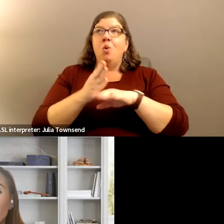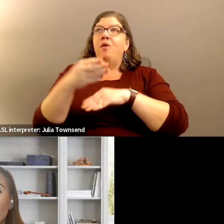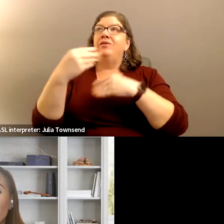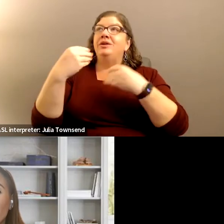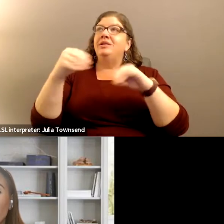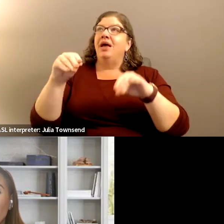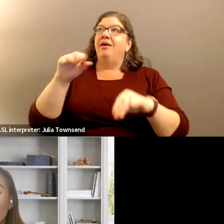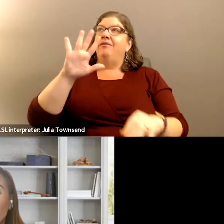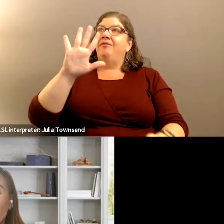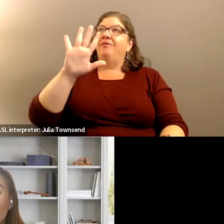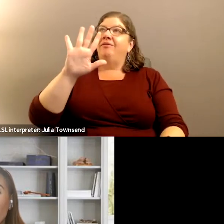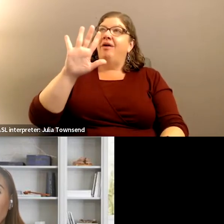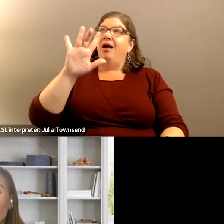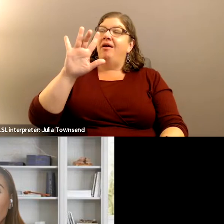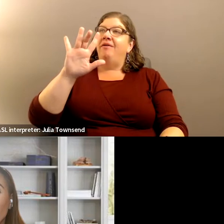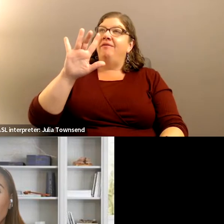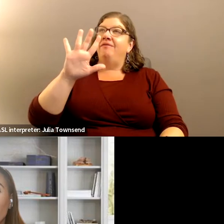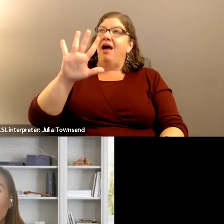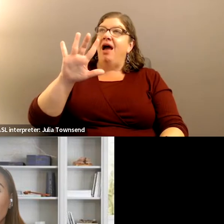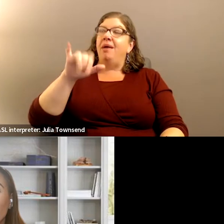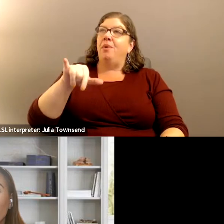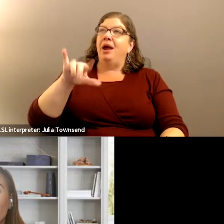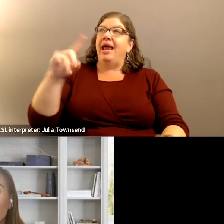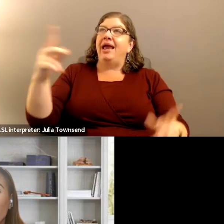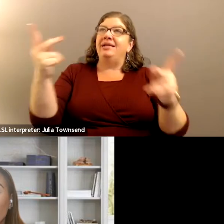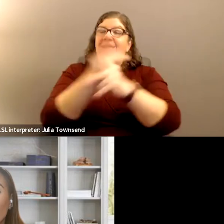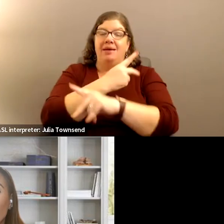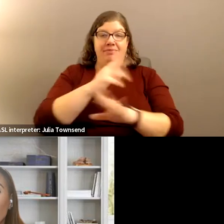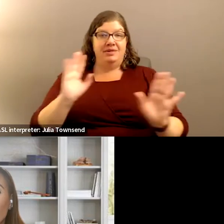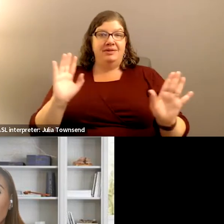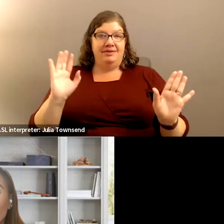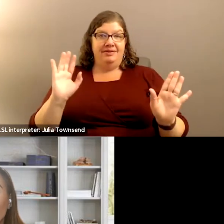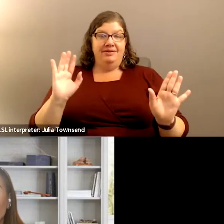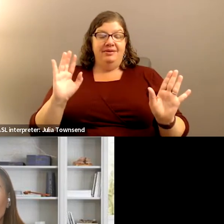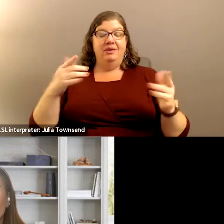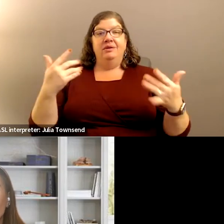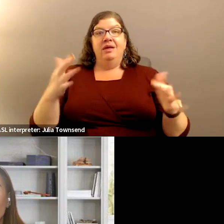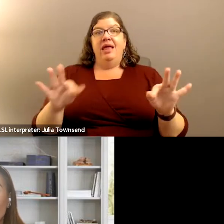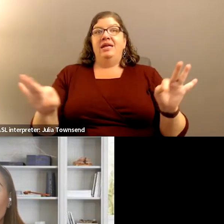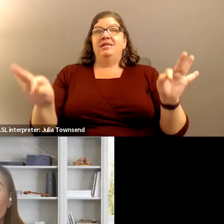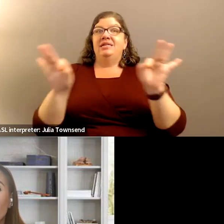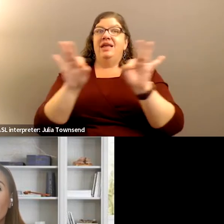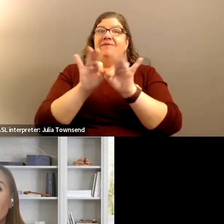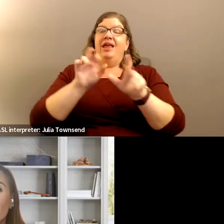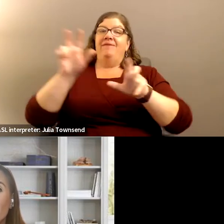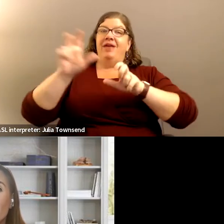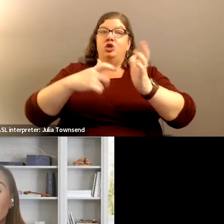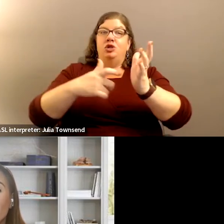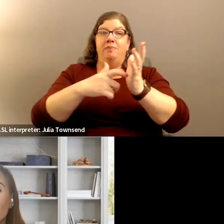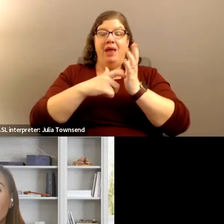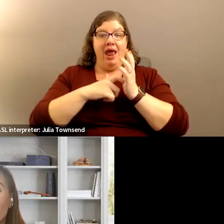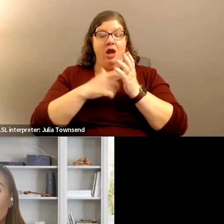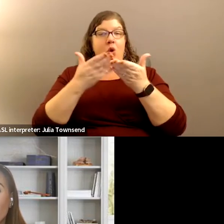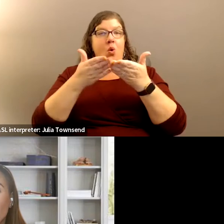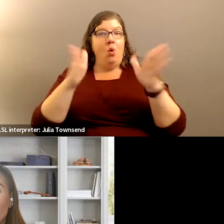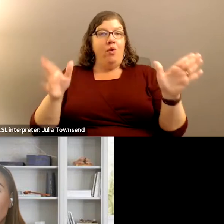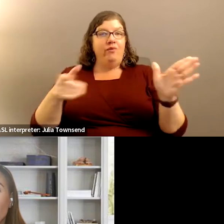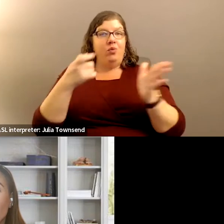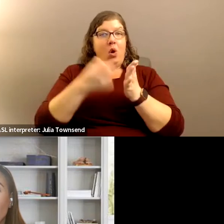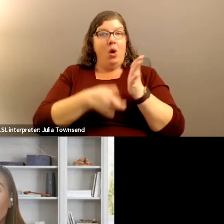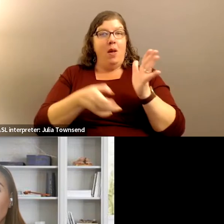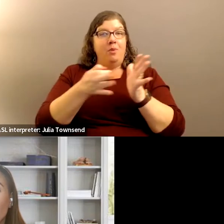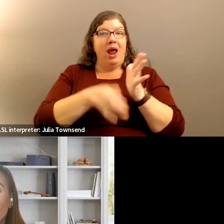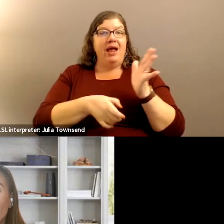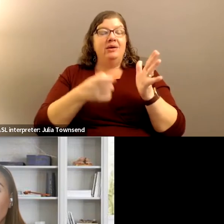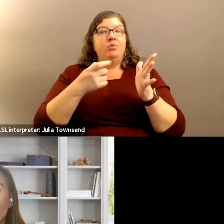5.8 times in the aggregate. And because of this significant investor demand, our overall pricing